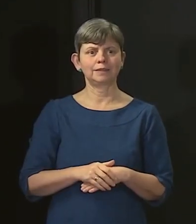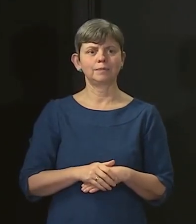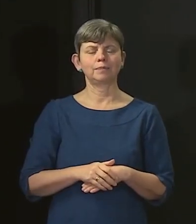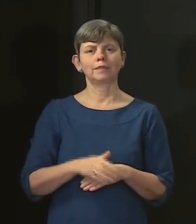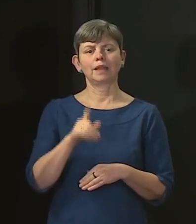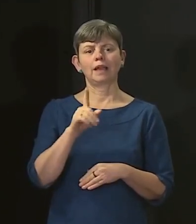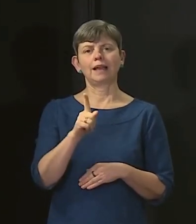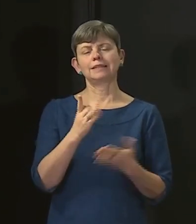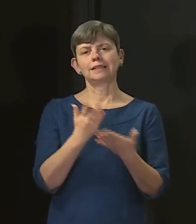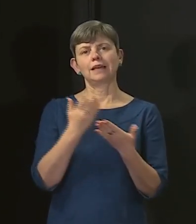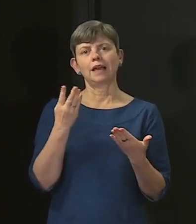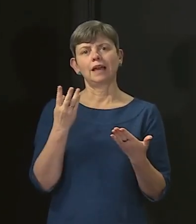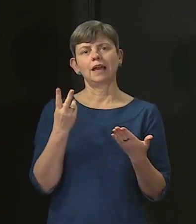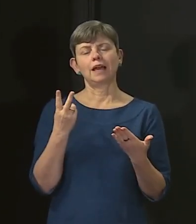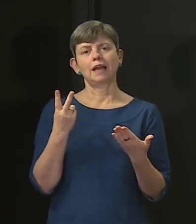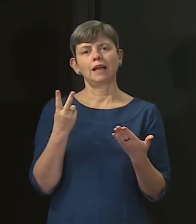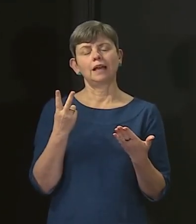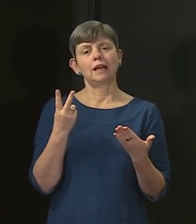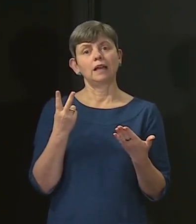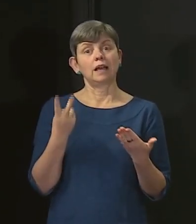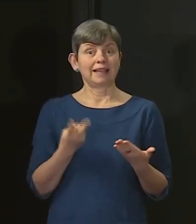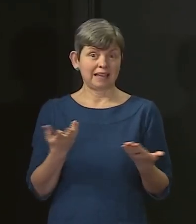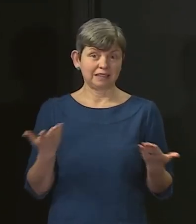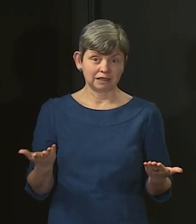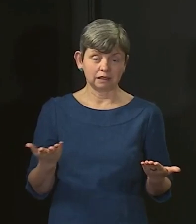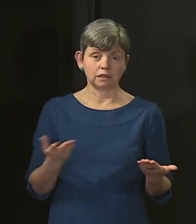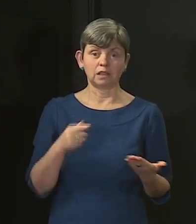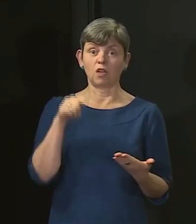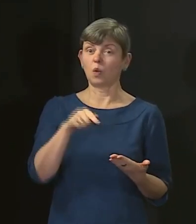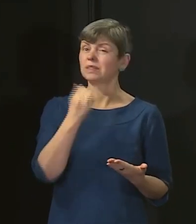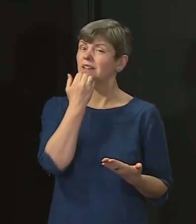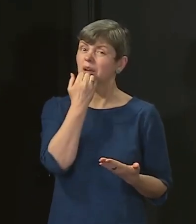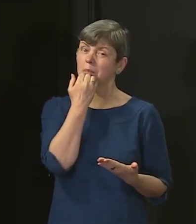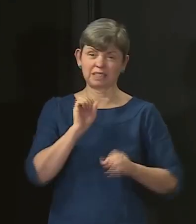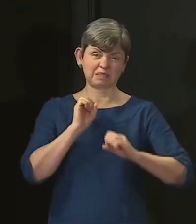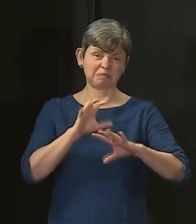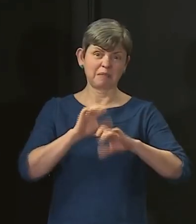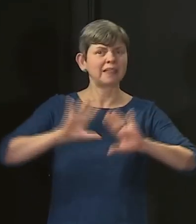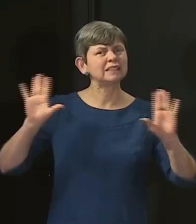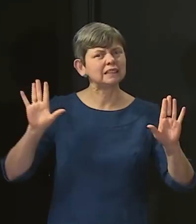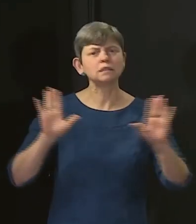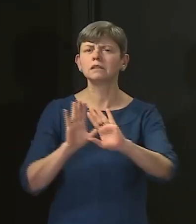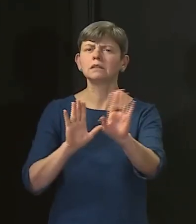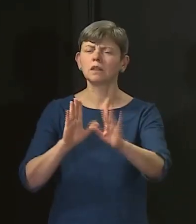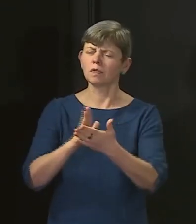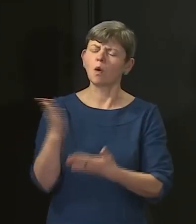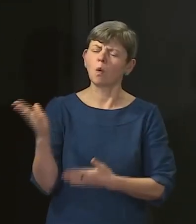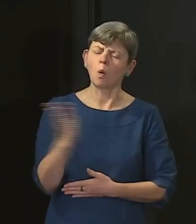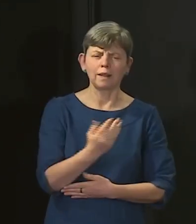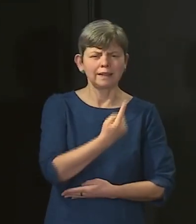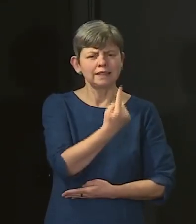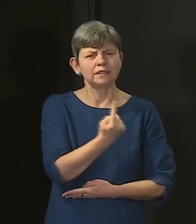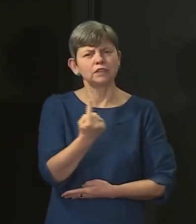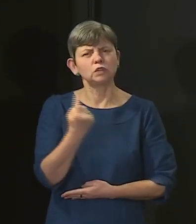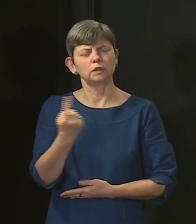again, we are reminded that these are not just statistics, that behind every one of them is a real human